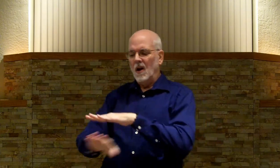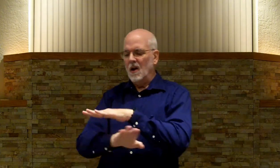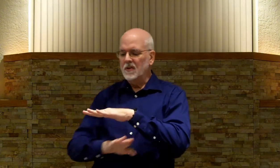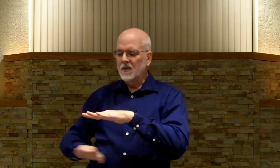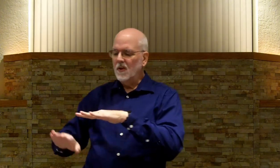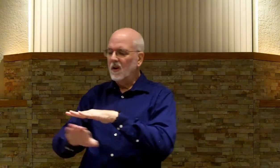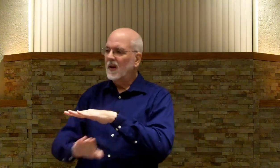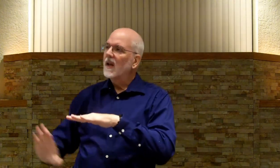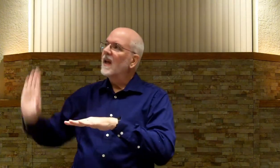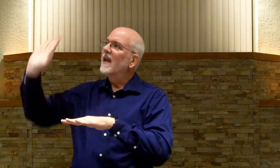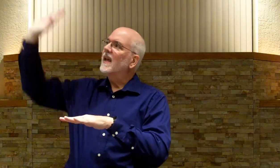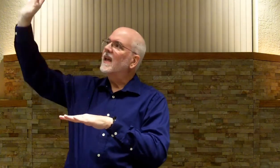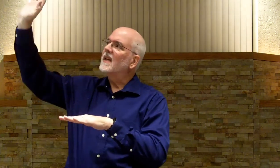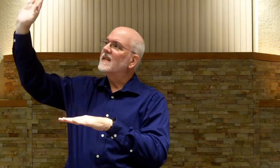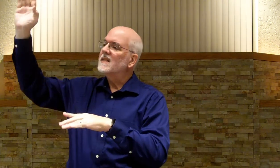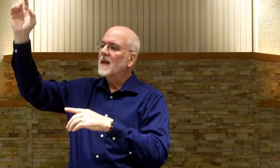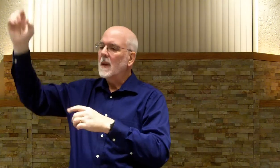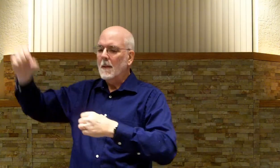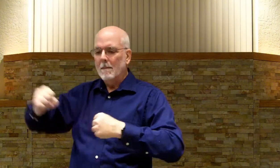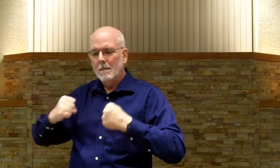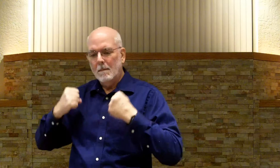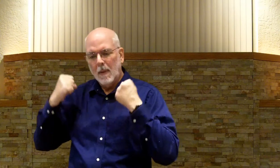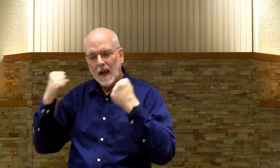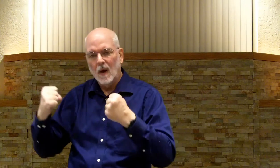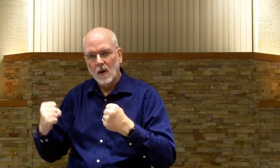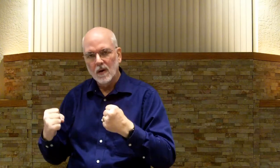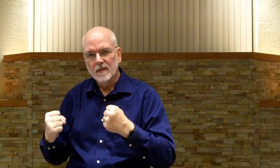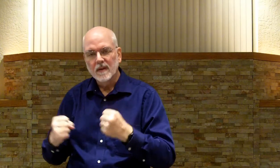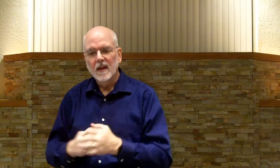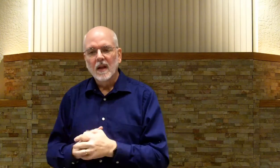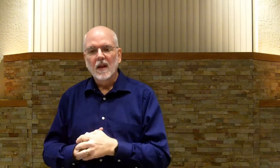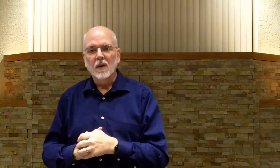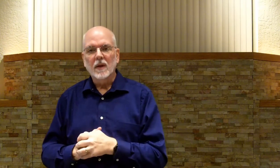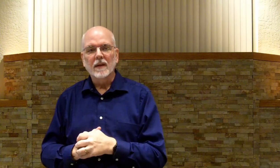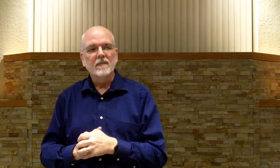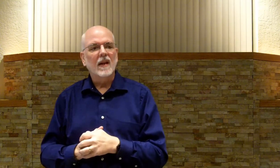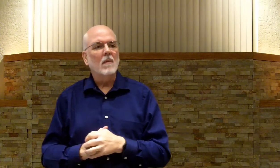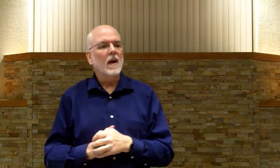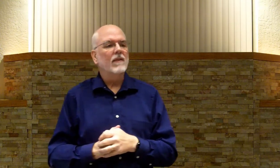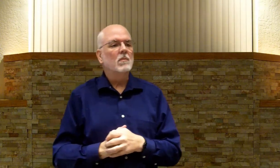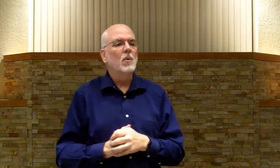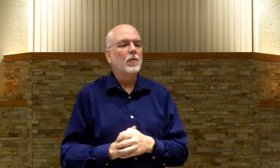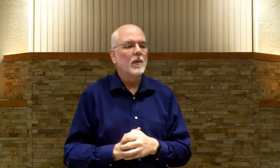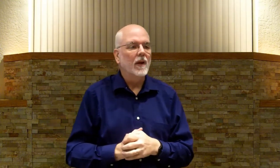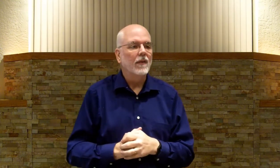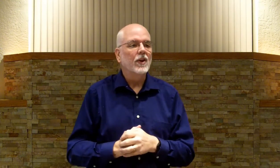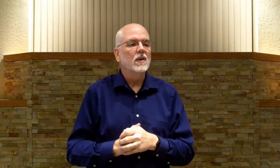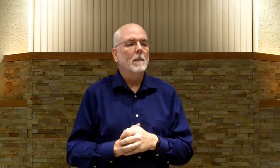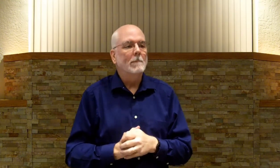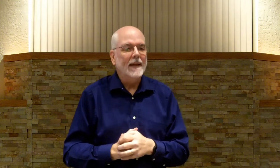under. His. Power. Power. Okay. And I'm not even going to put them there. They're just going to be